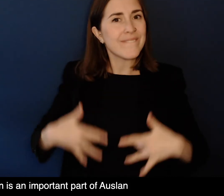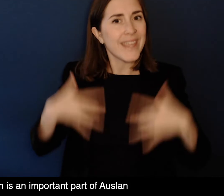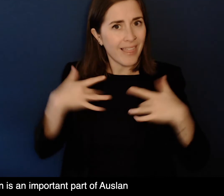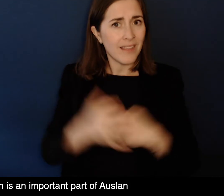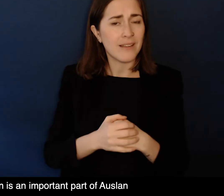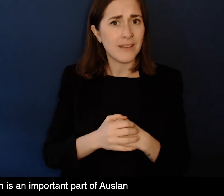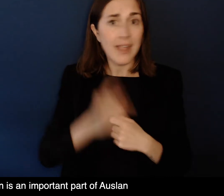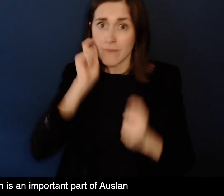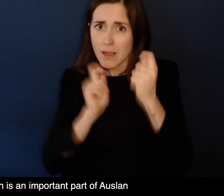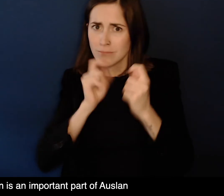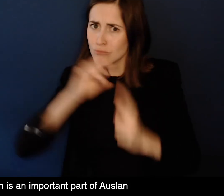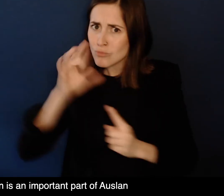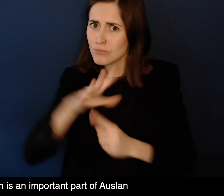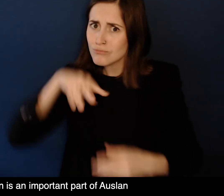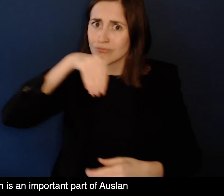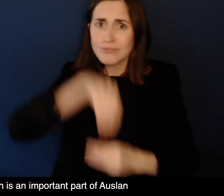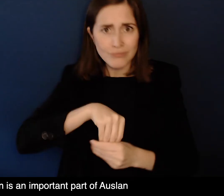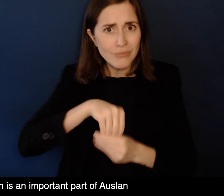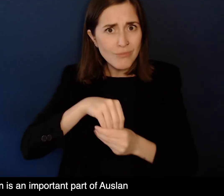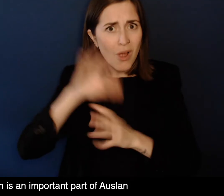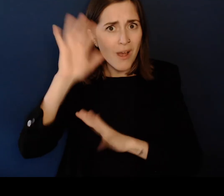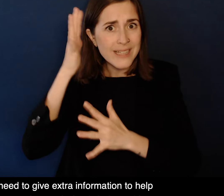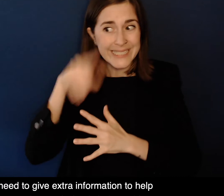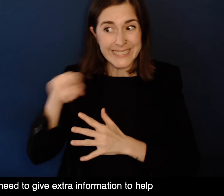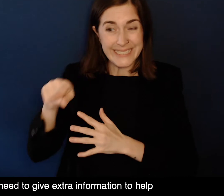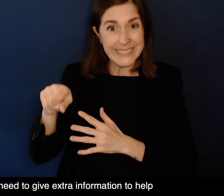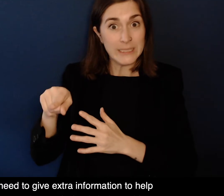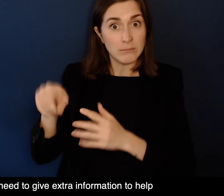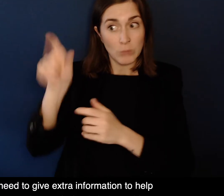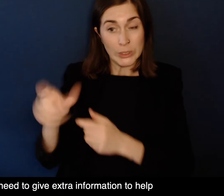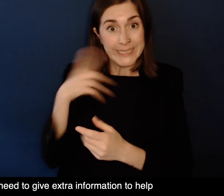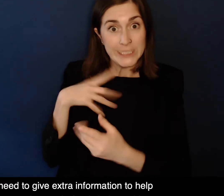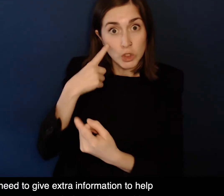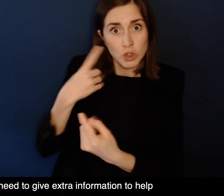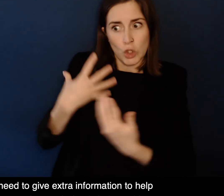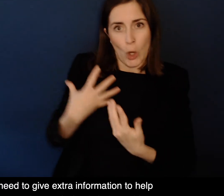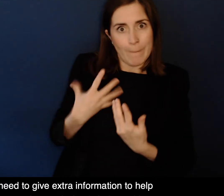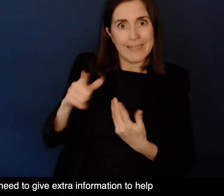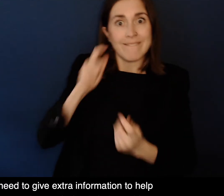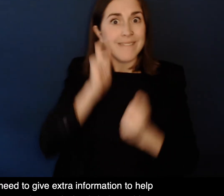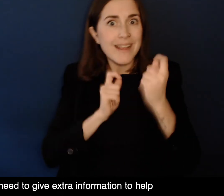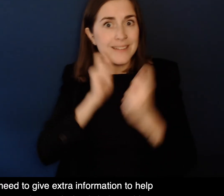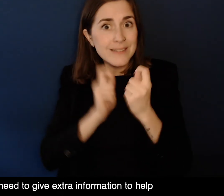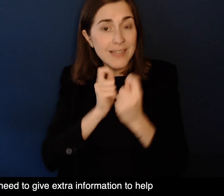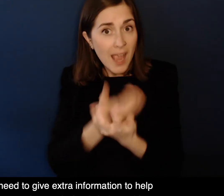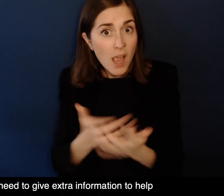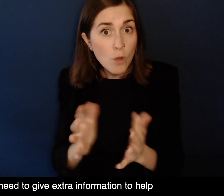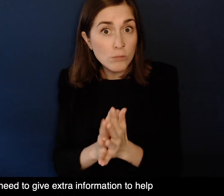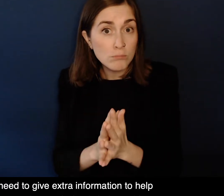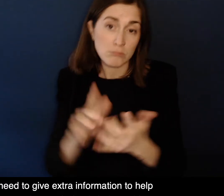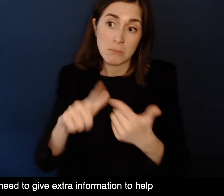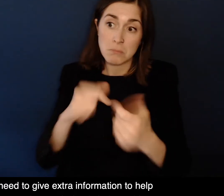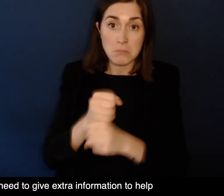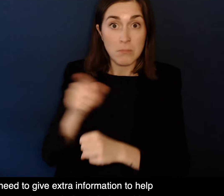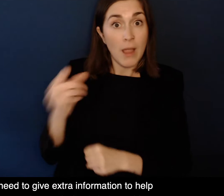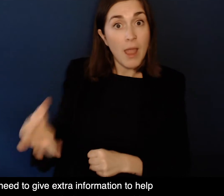As facial expression is an important part of Auslan Communication partners need to give extra information To help those using